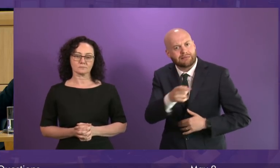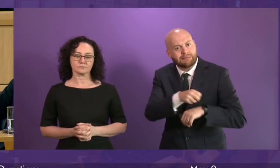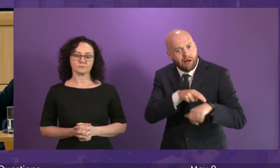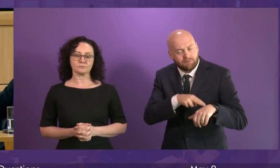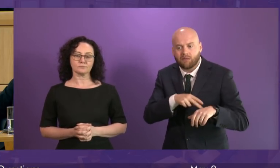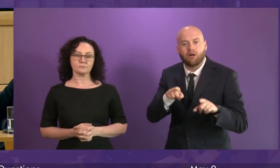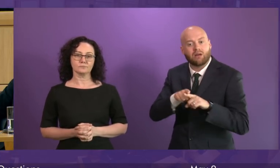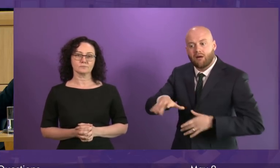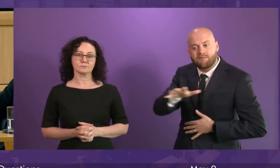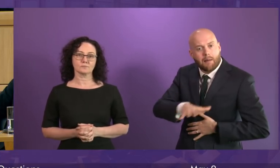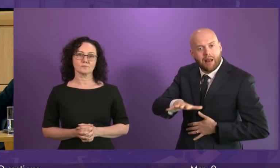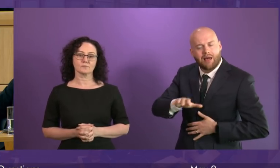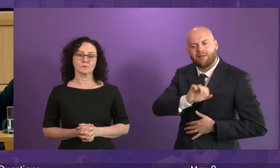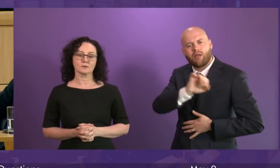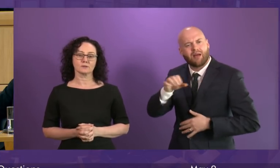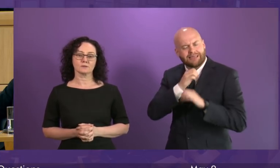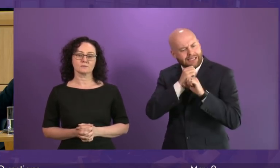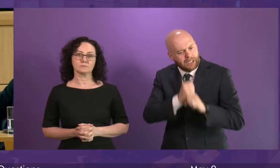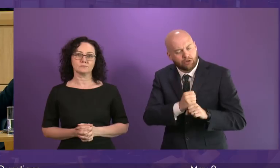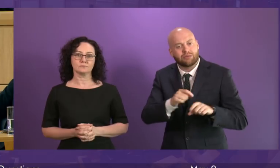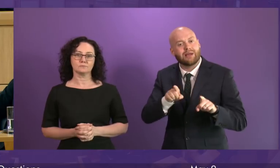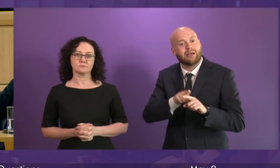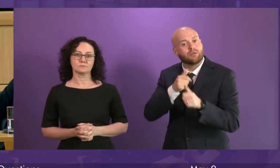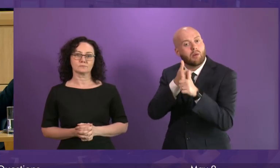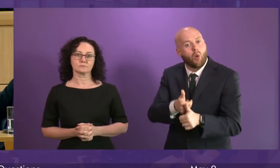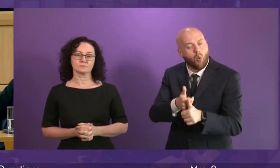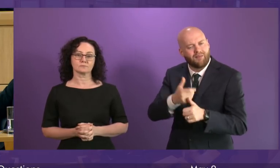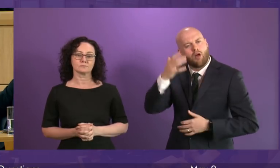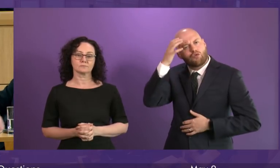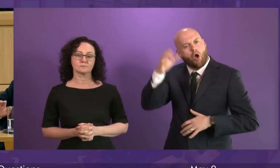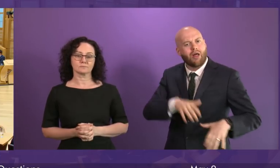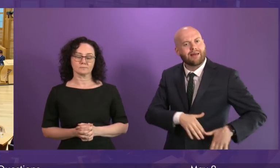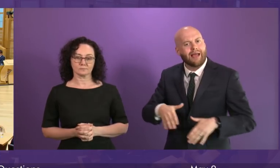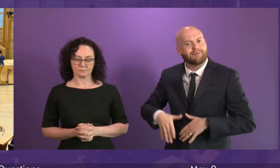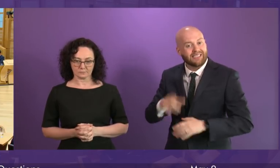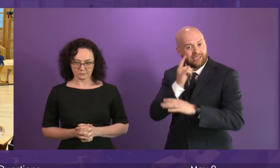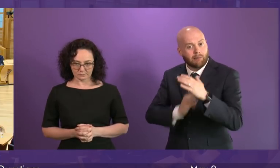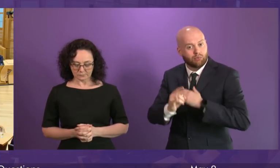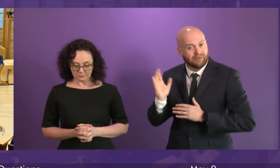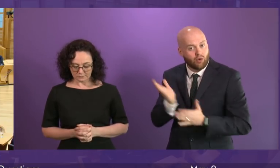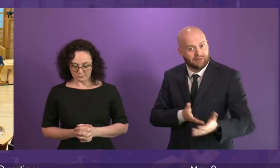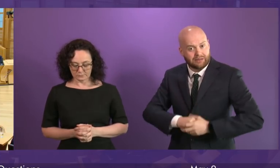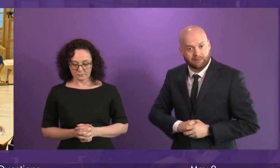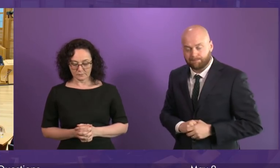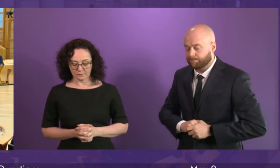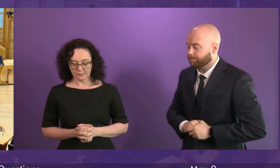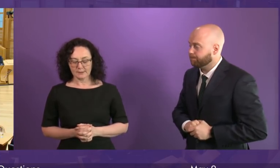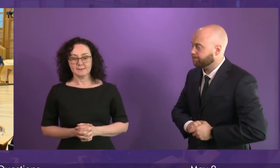dedication and support to the Royal Navy's submarine service and to our country's security. First Minister.